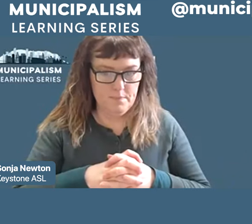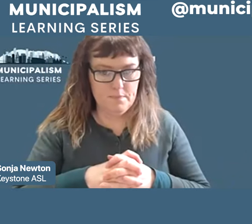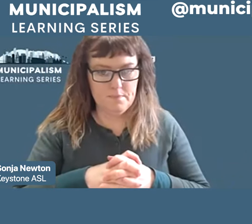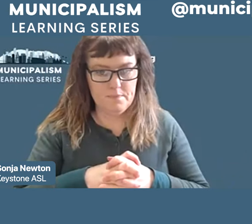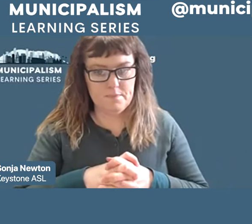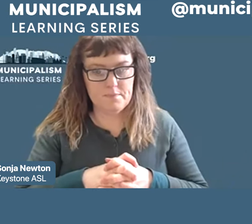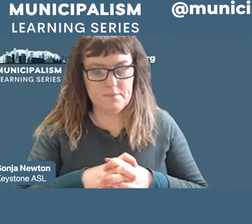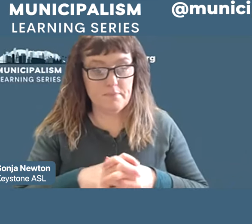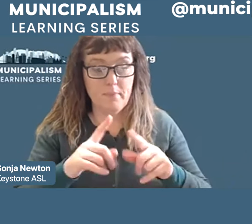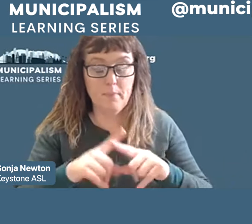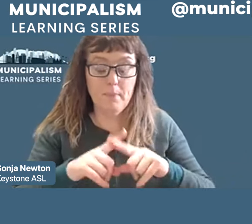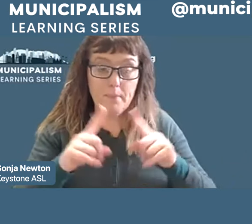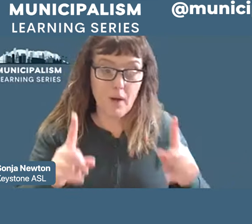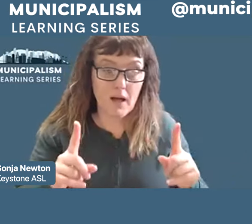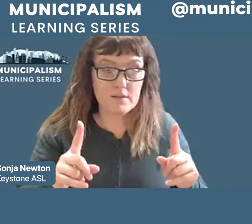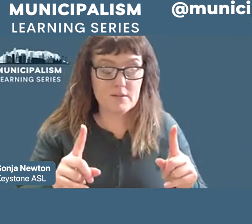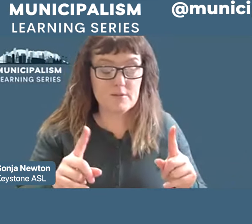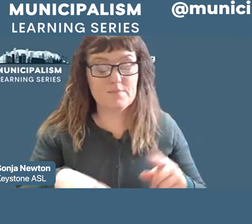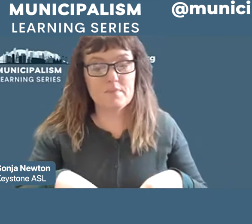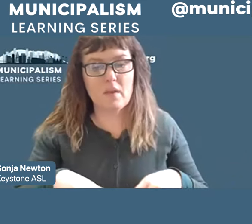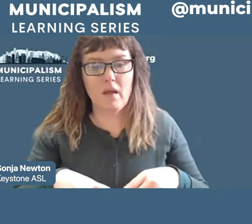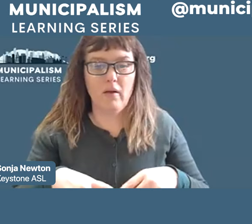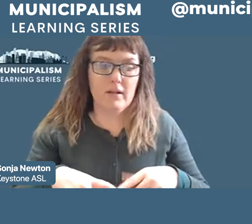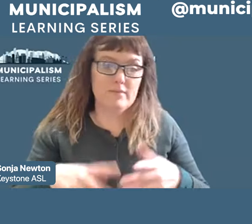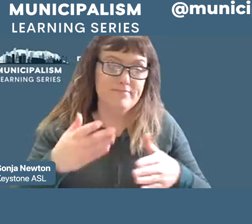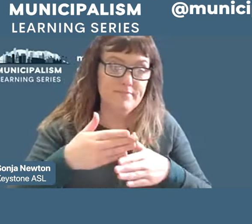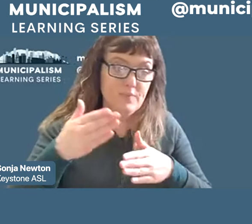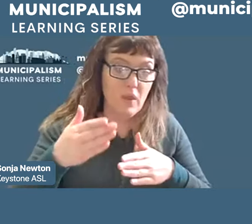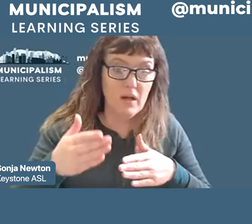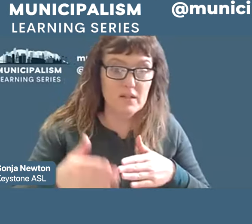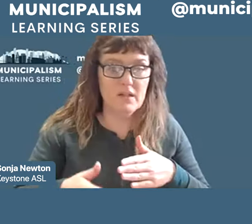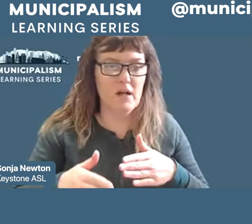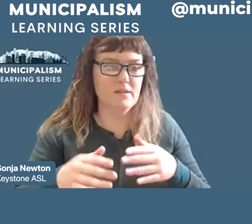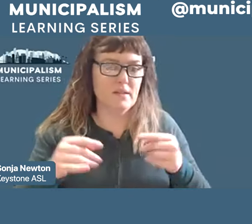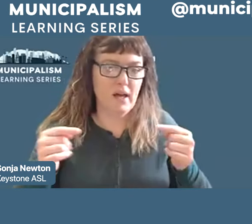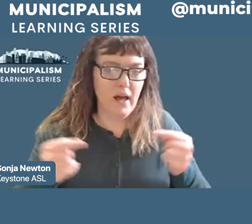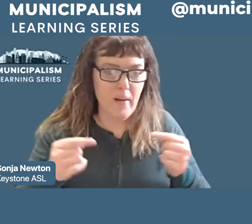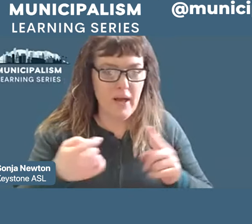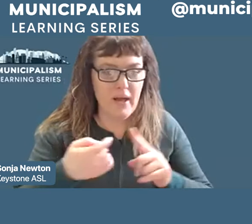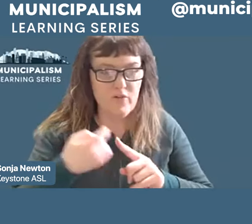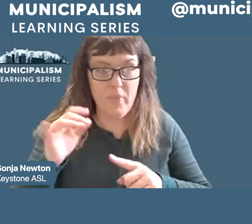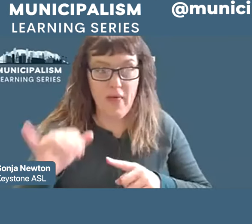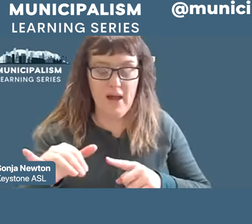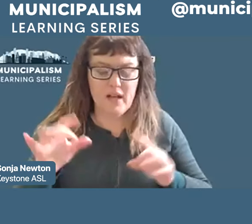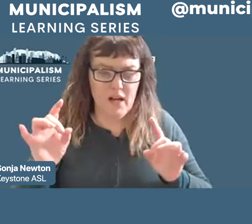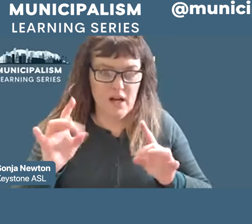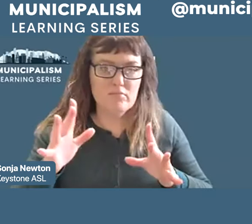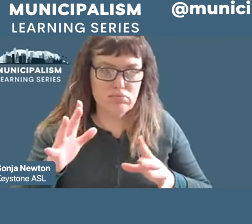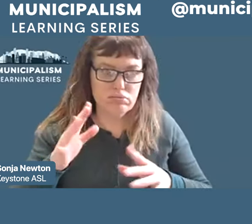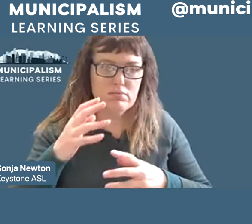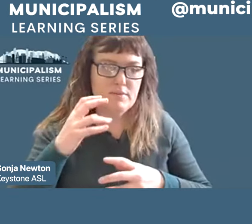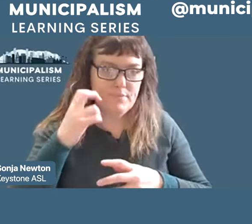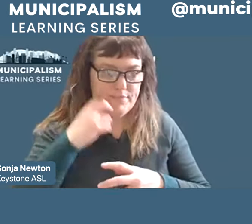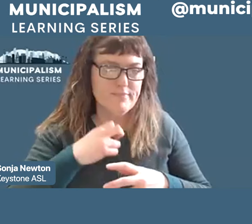themselves necessitated a more practical, if circuitous, path forward. The socialist